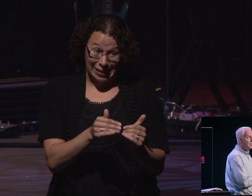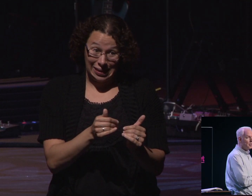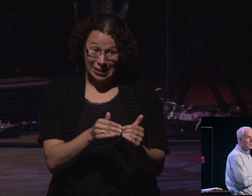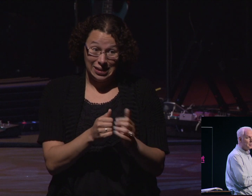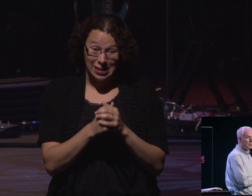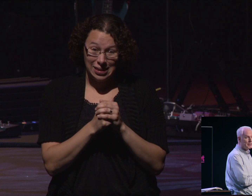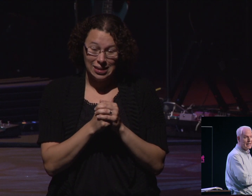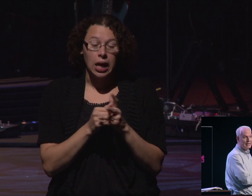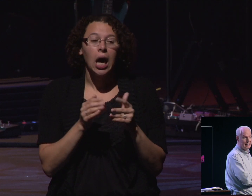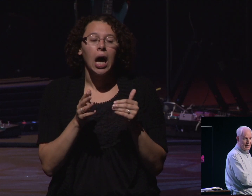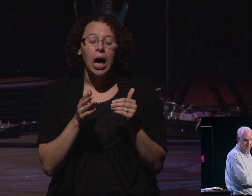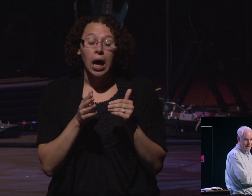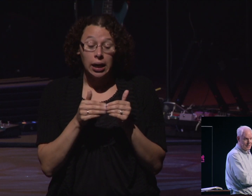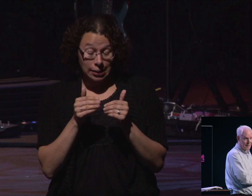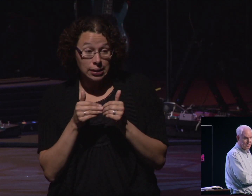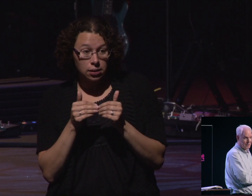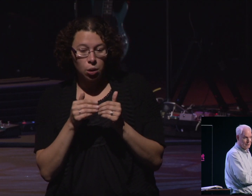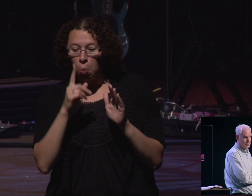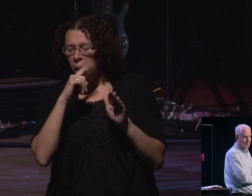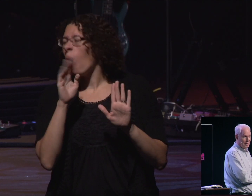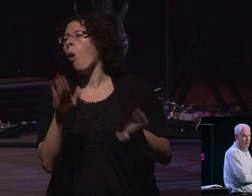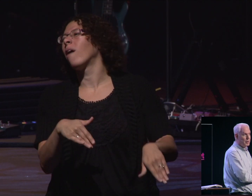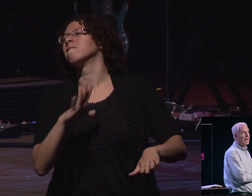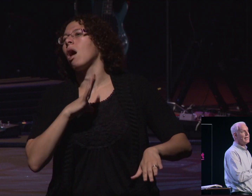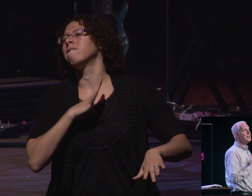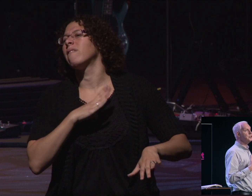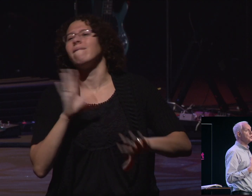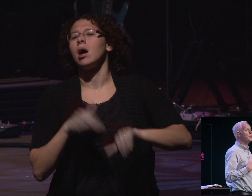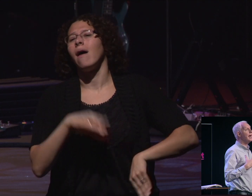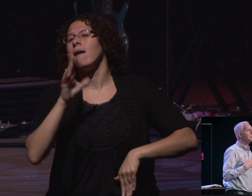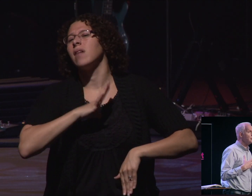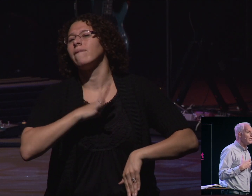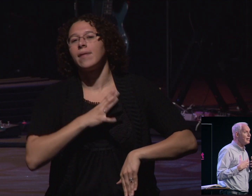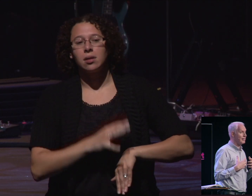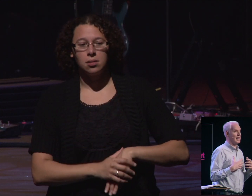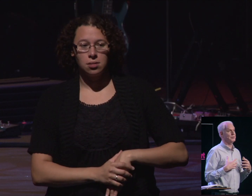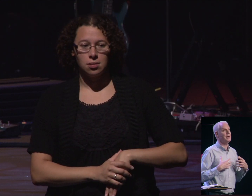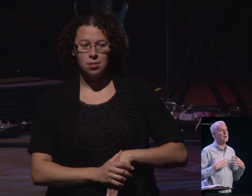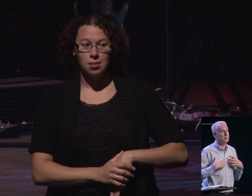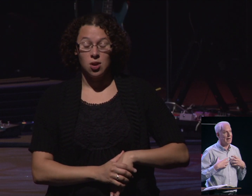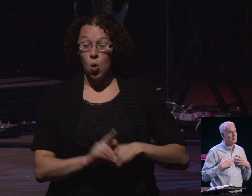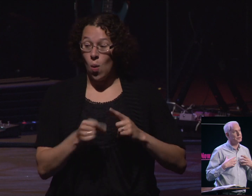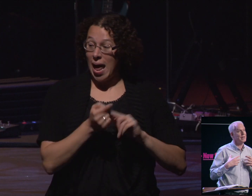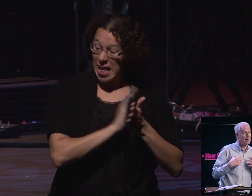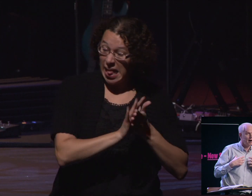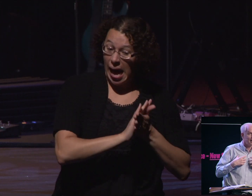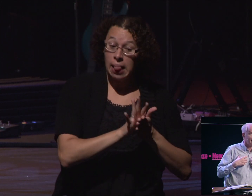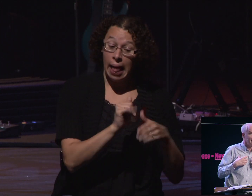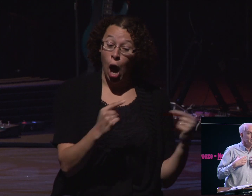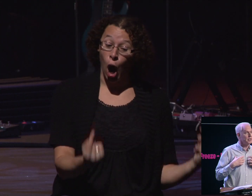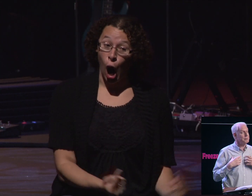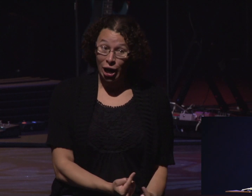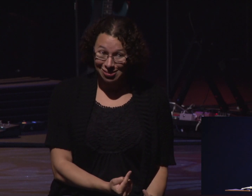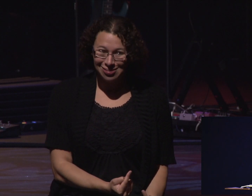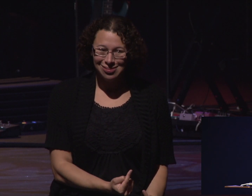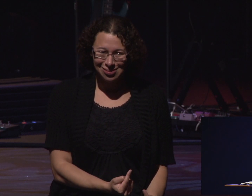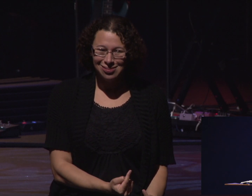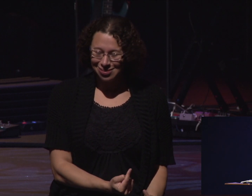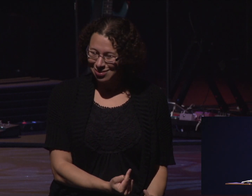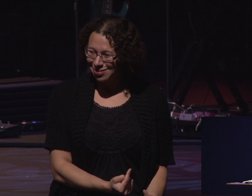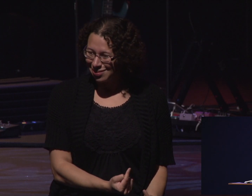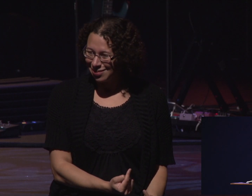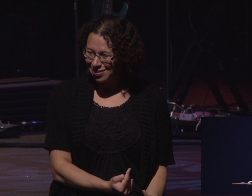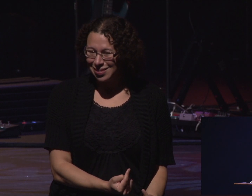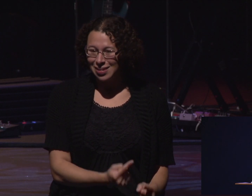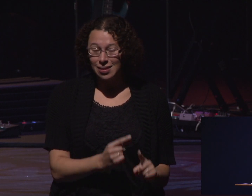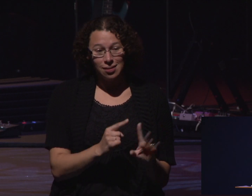It's easier just to pretend it doesn't exist. We got issues. We got sin in our lives. We got problems. We got heartache, sometimes brought on